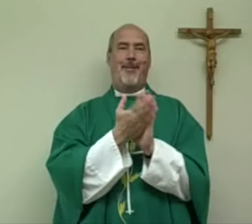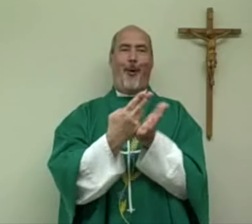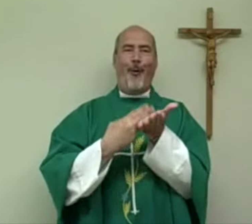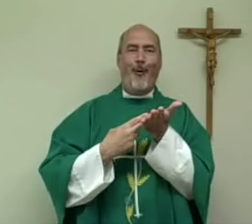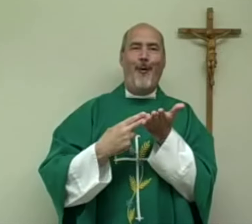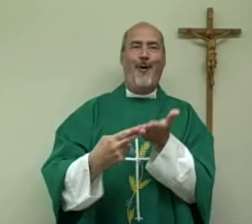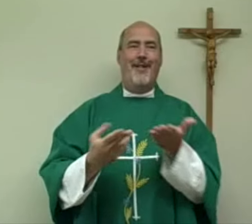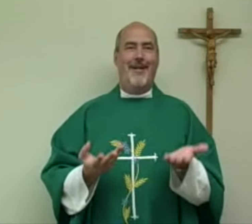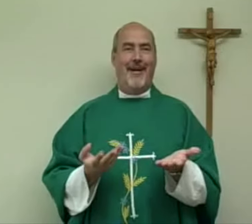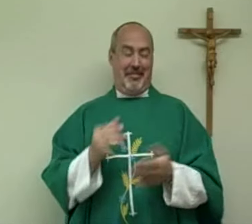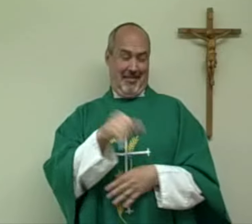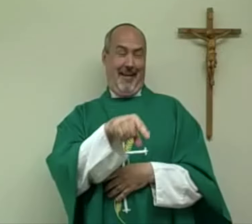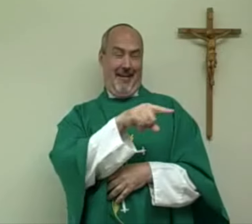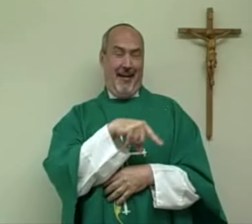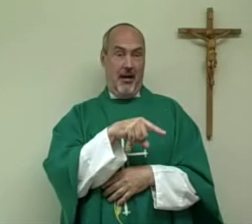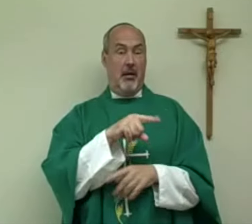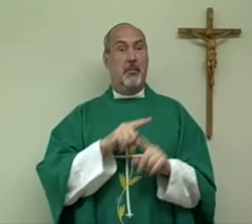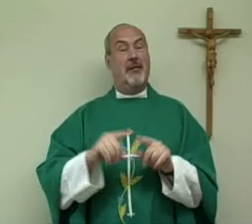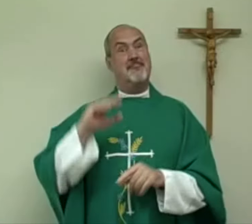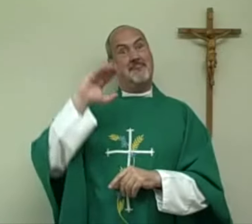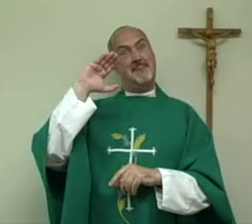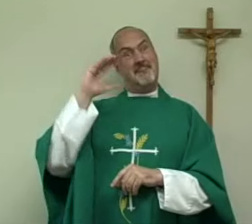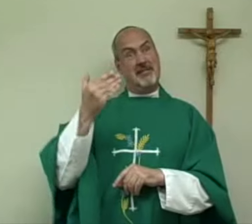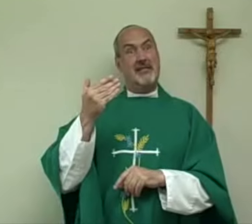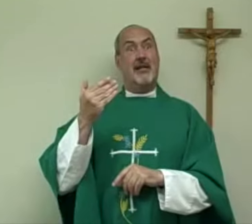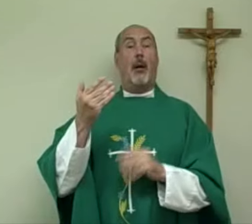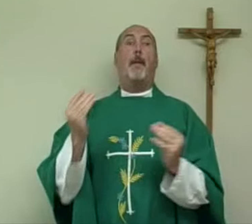but yet through God's grace, he helped them become holy.